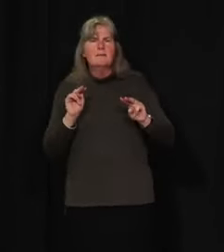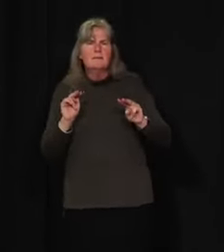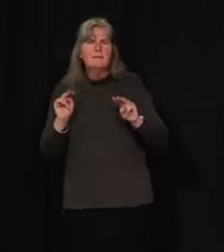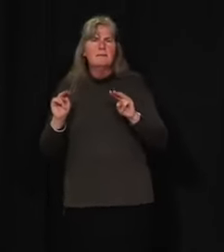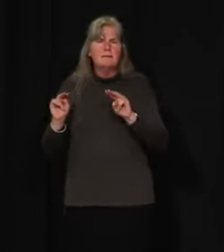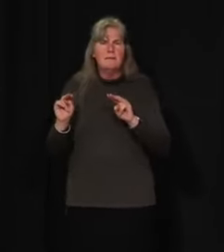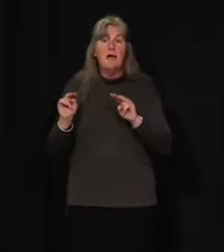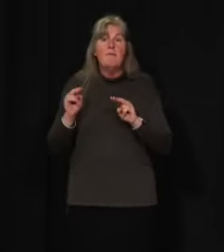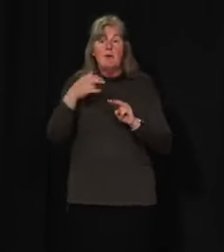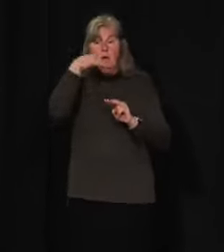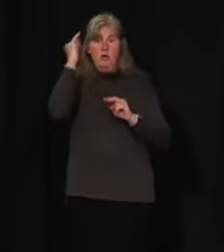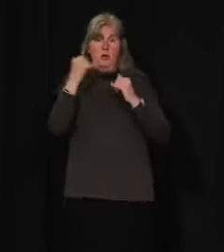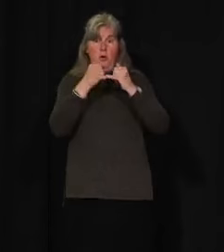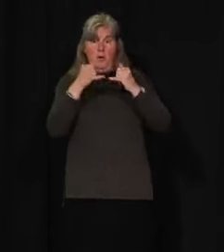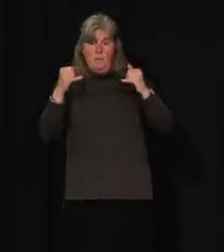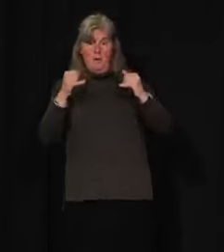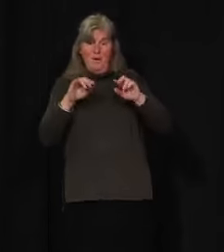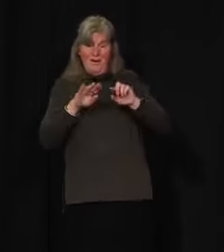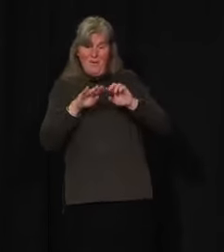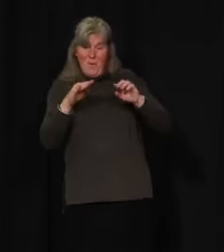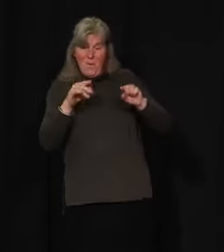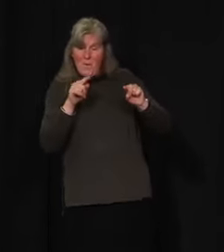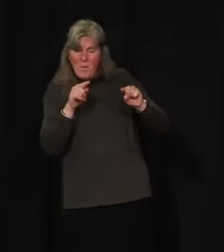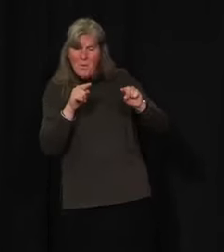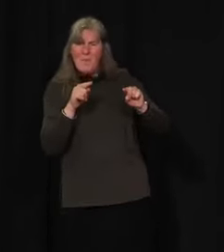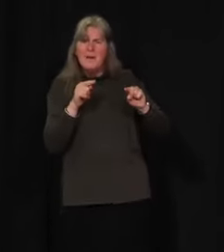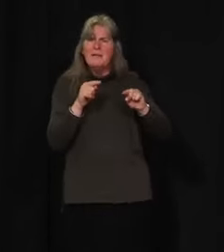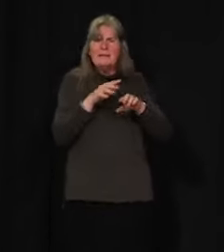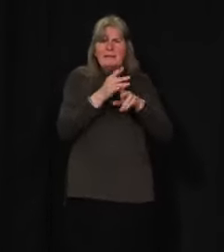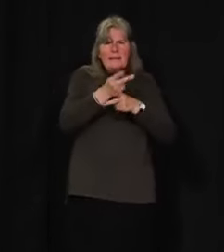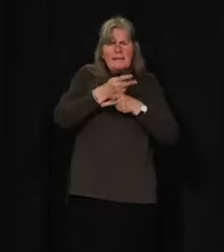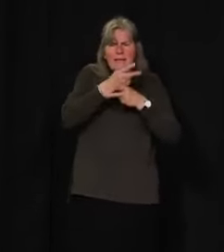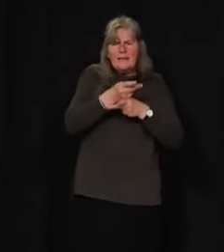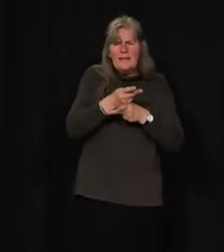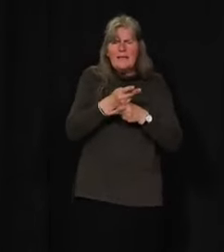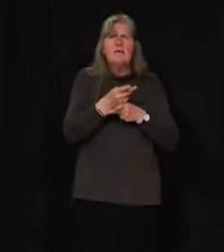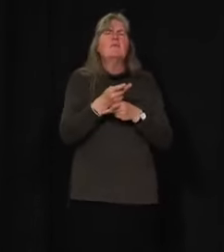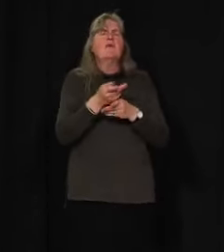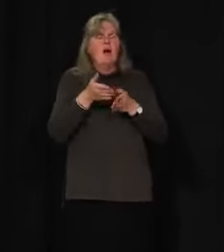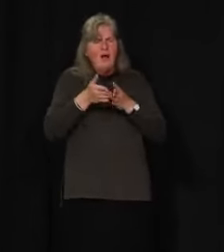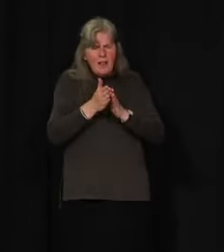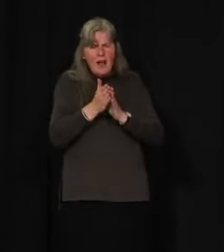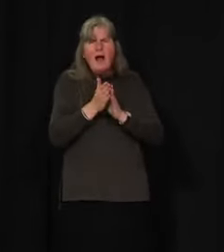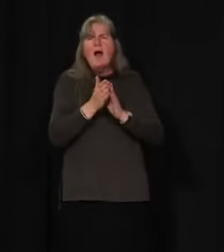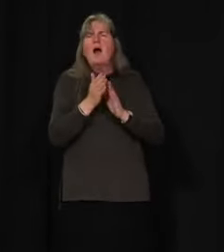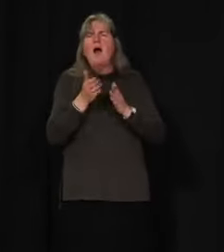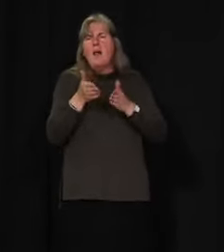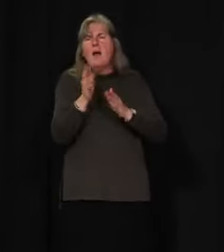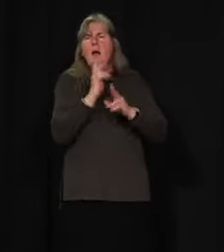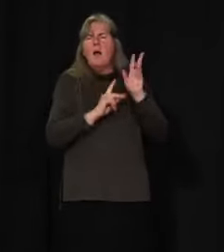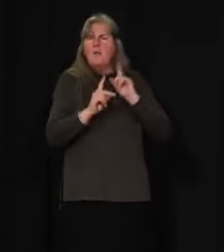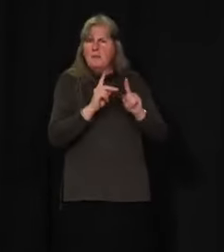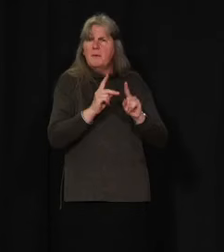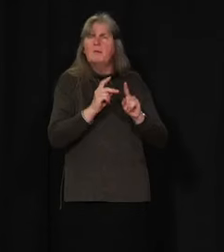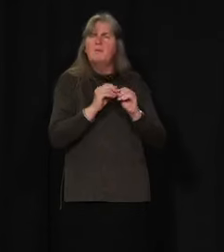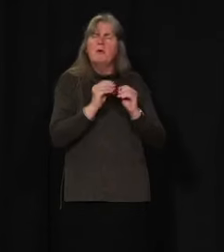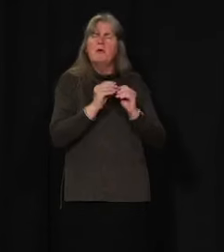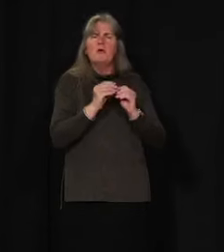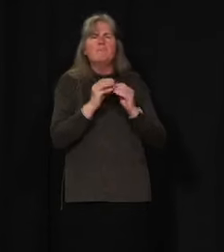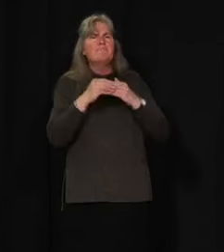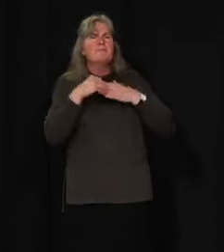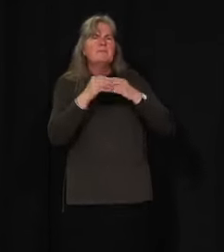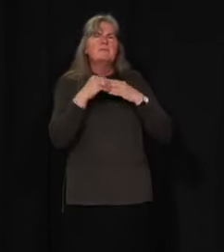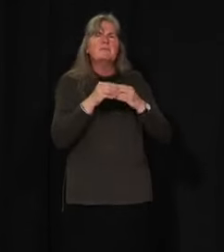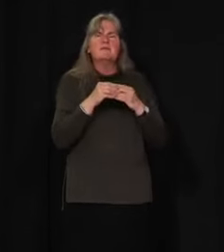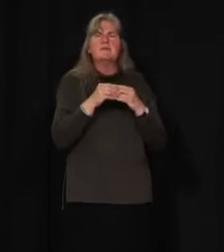relax our borders, we will open up a way to provide relief to people suffering under the current measures, whether that